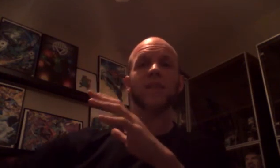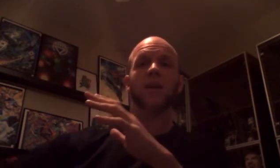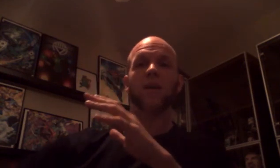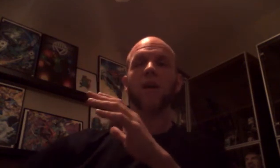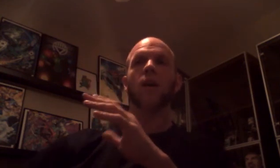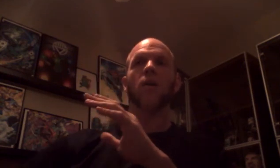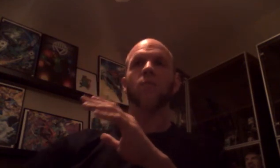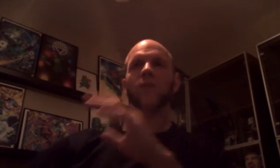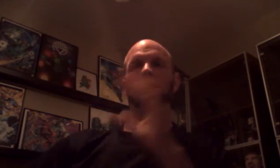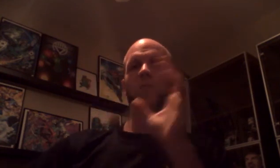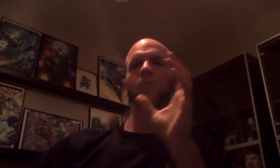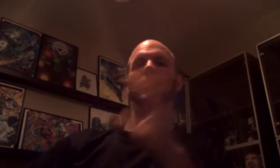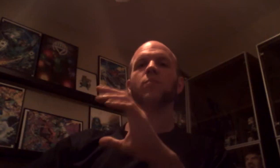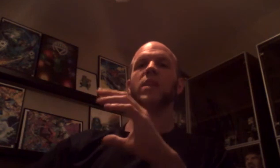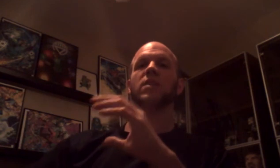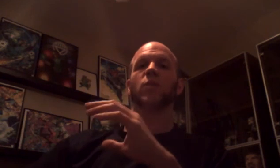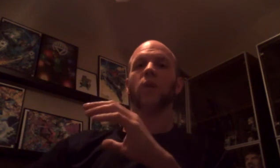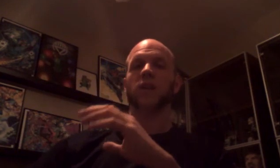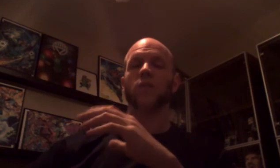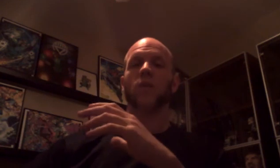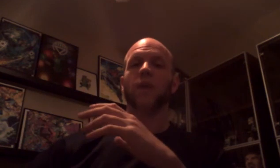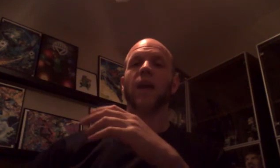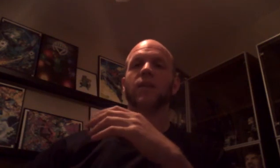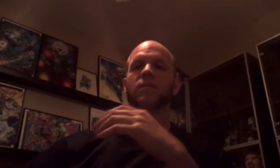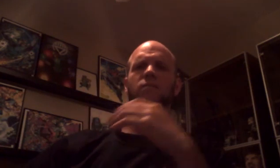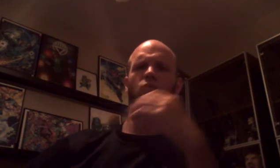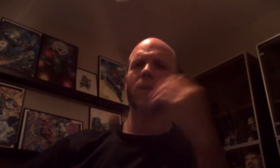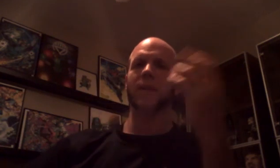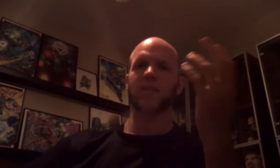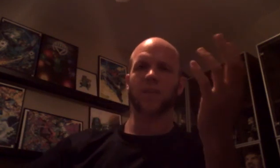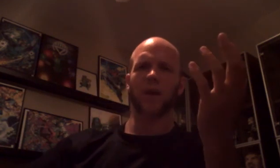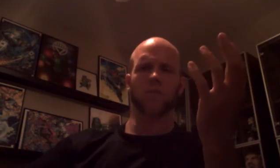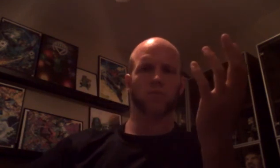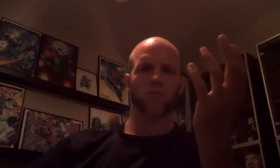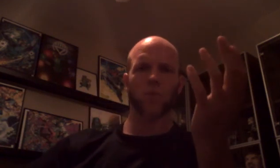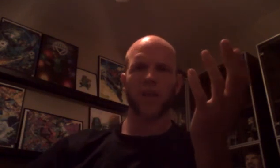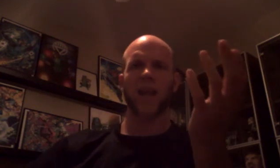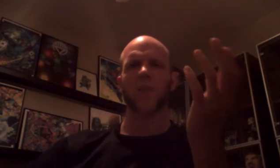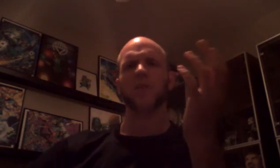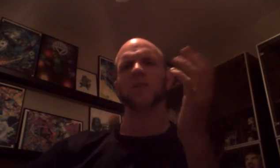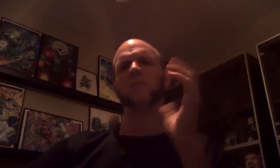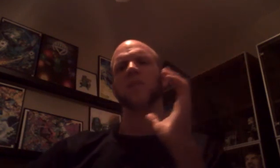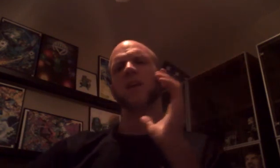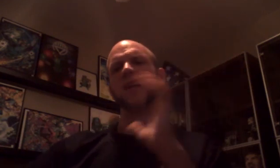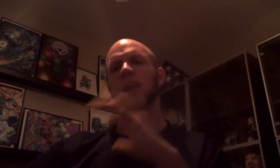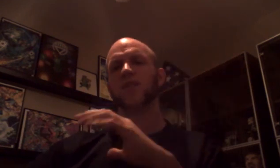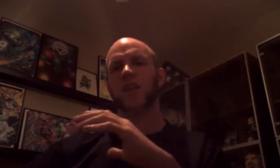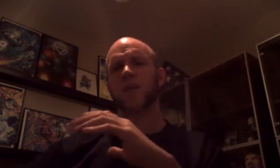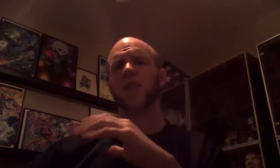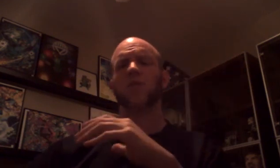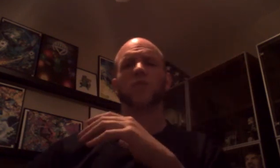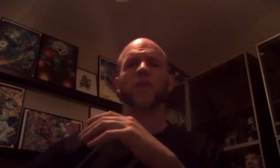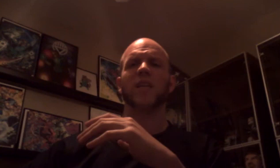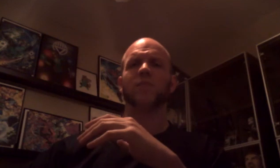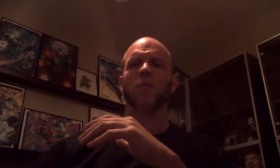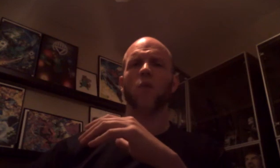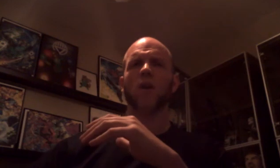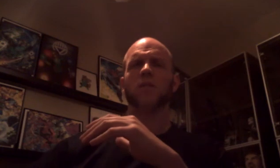there. But there's still bits and pieces where he's going back and reminiscing about what happened. Occasionally coming back to the person reading his memoirs.